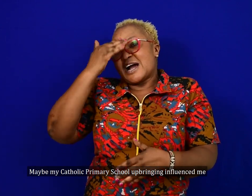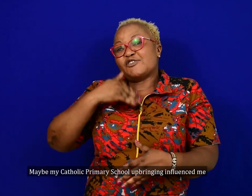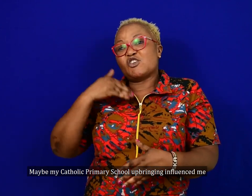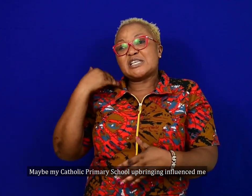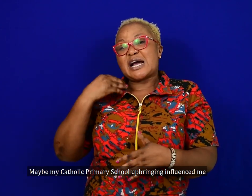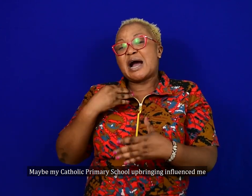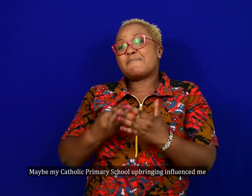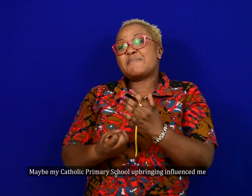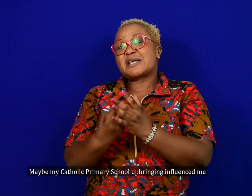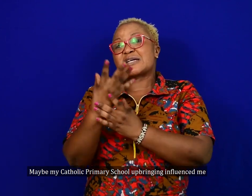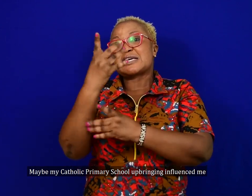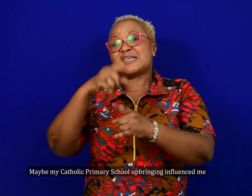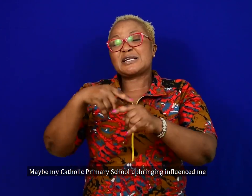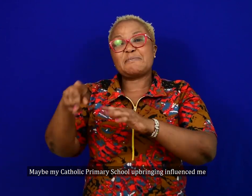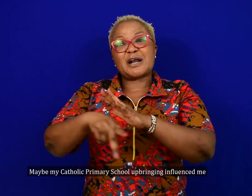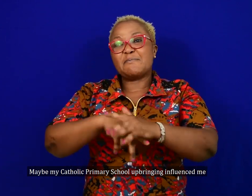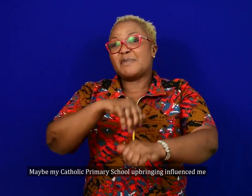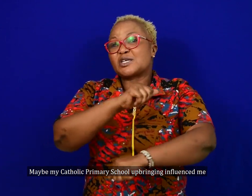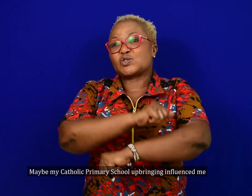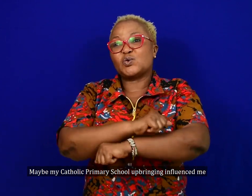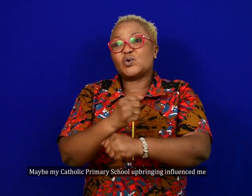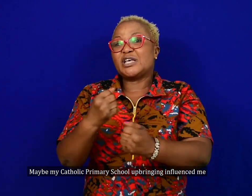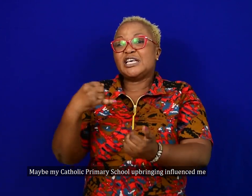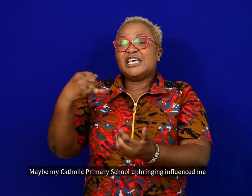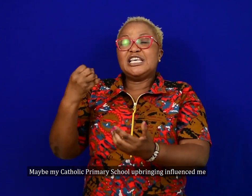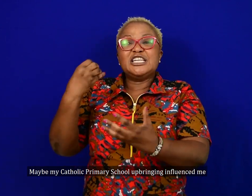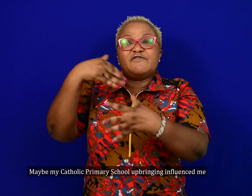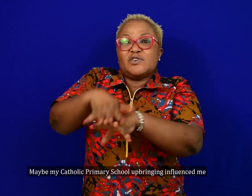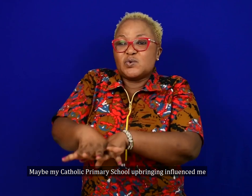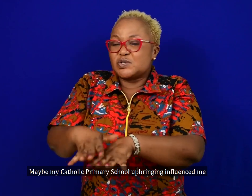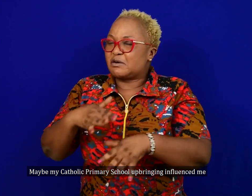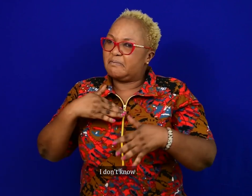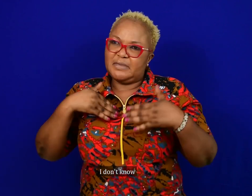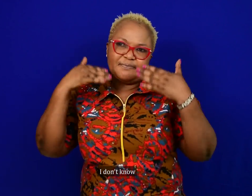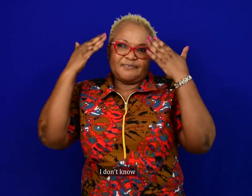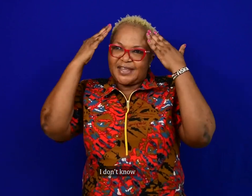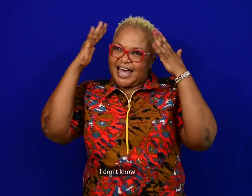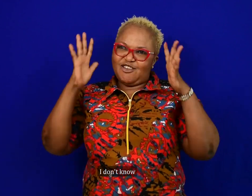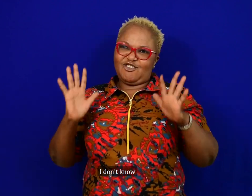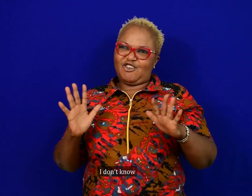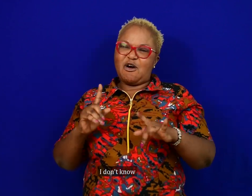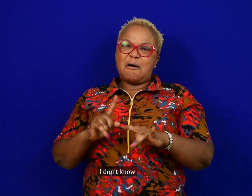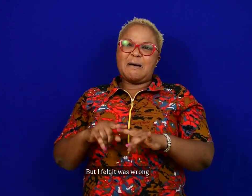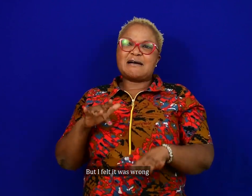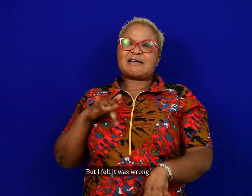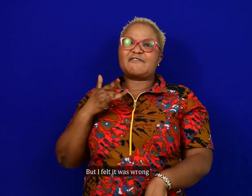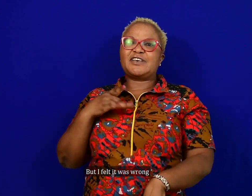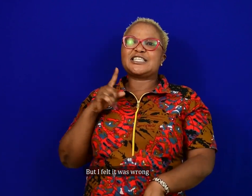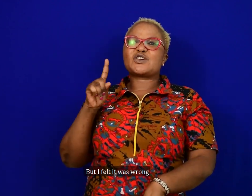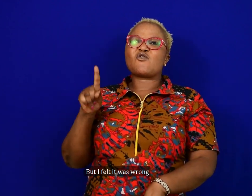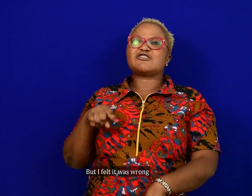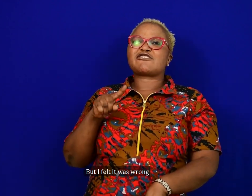primary school upbringing influenced me. I don't know, but I felt it was wrong.